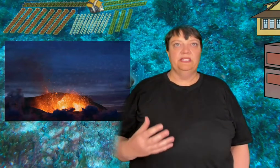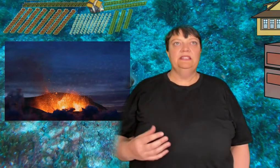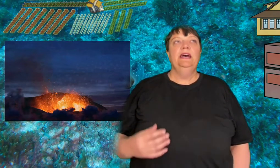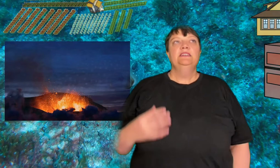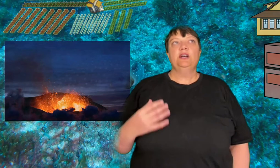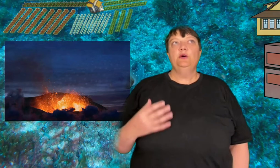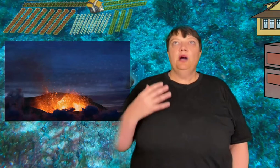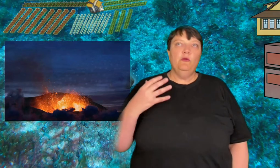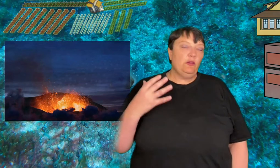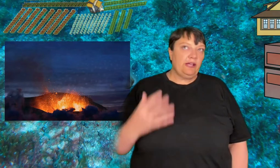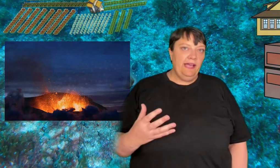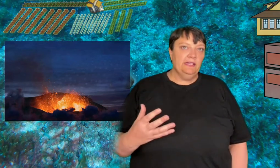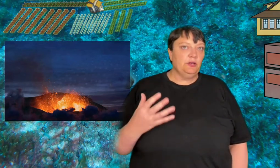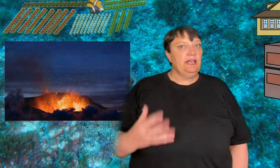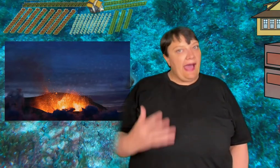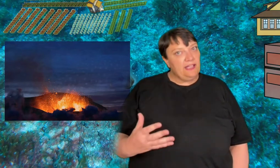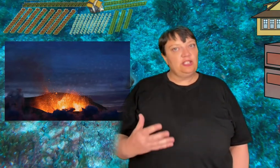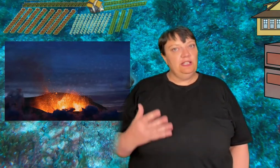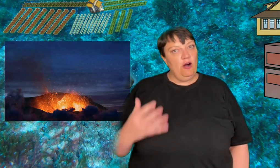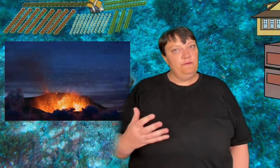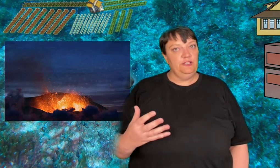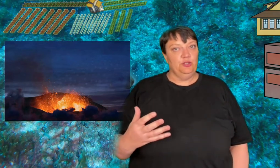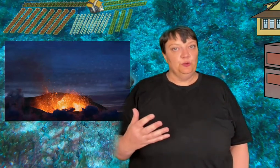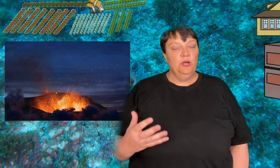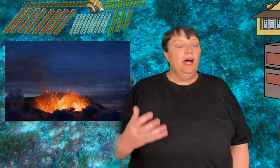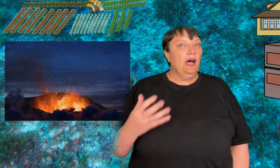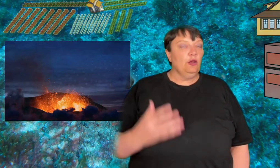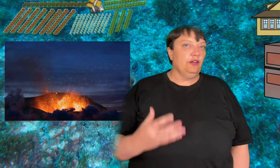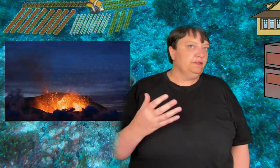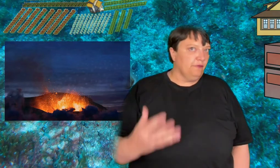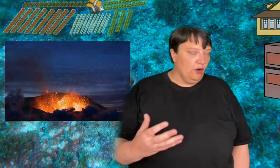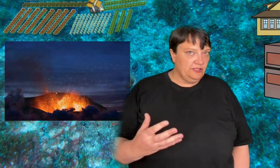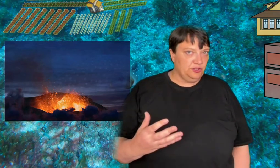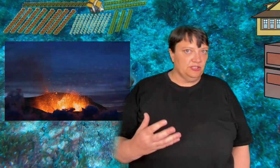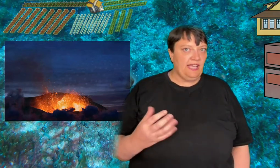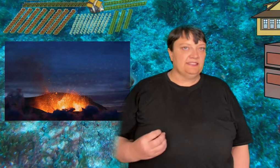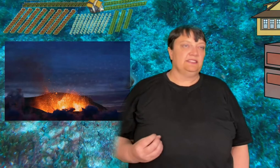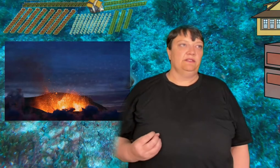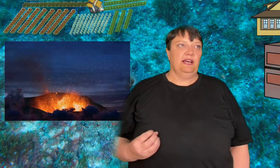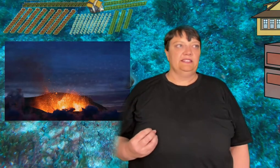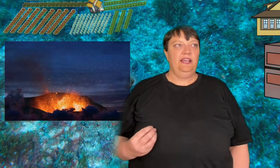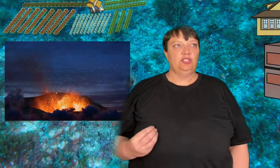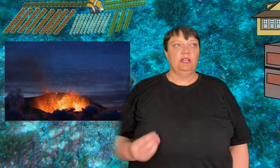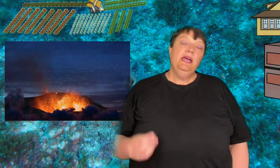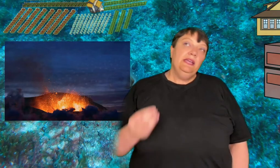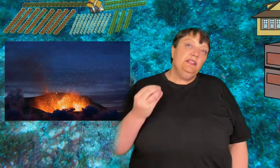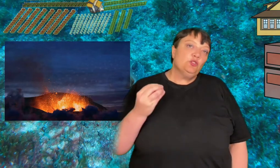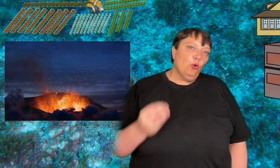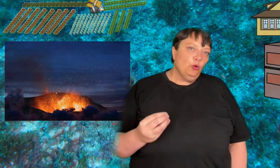movement, so a volcano can actually offer you a lot of advantages as a civilization.